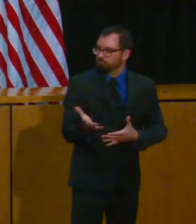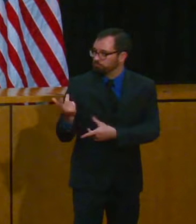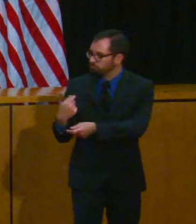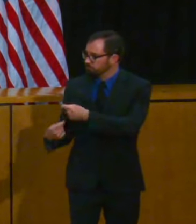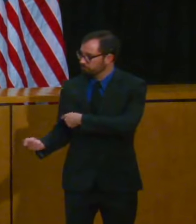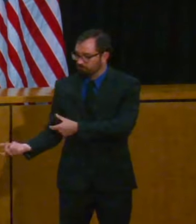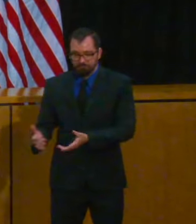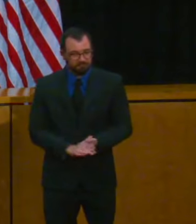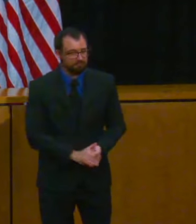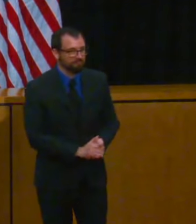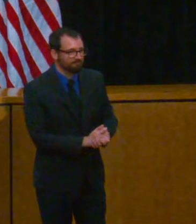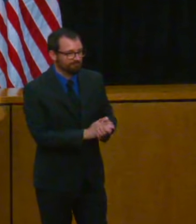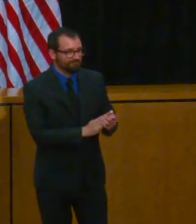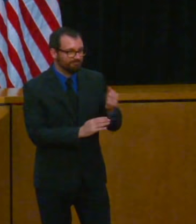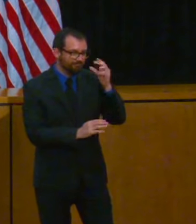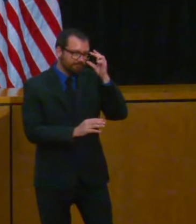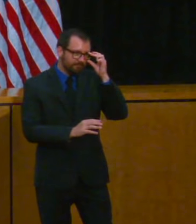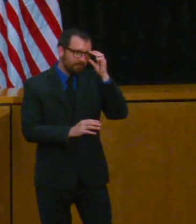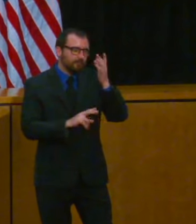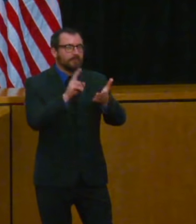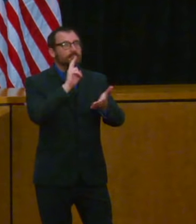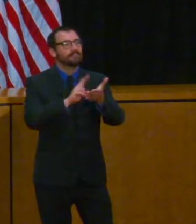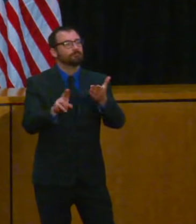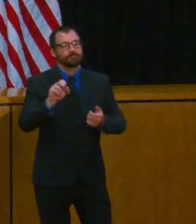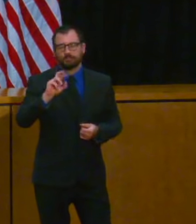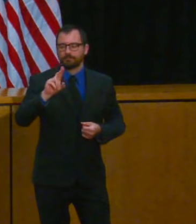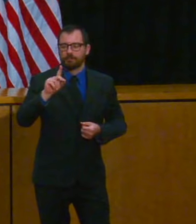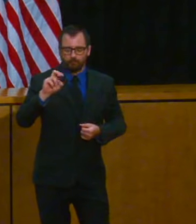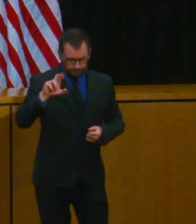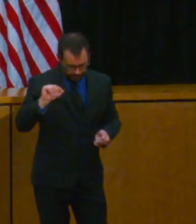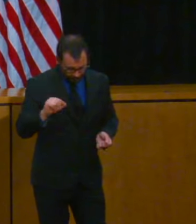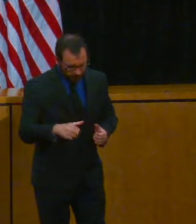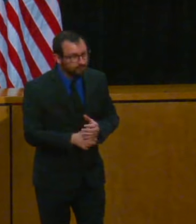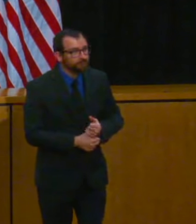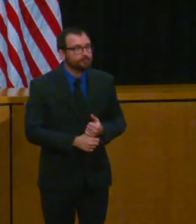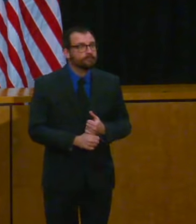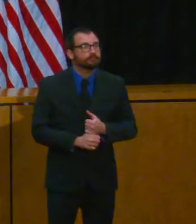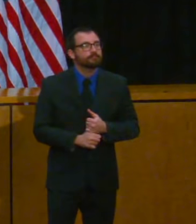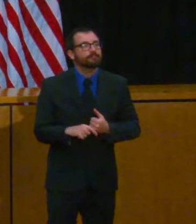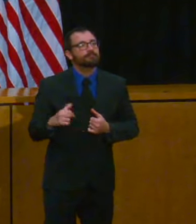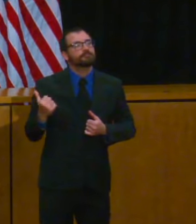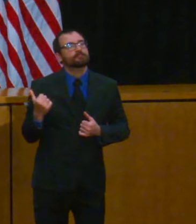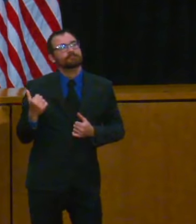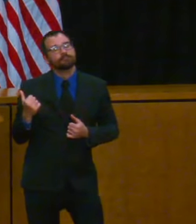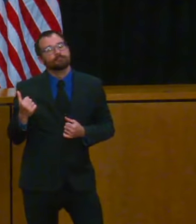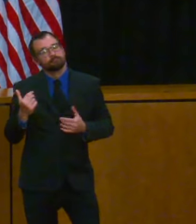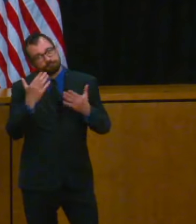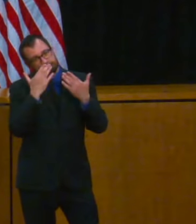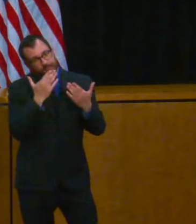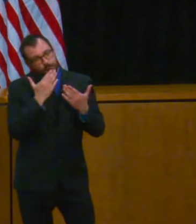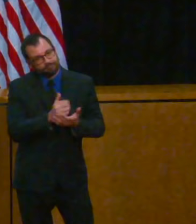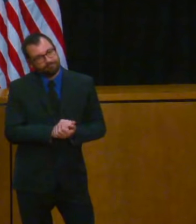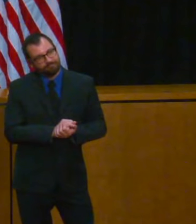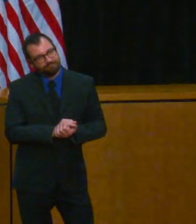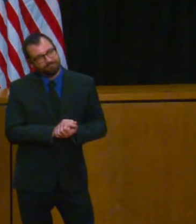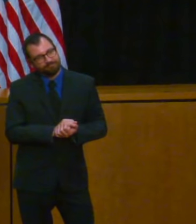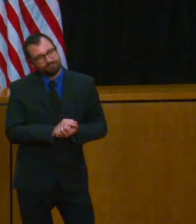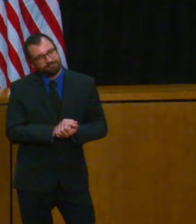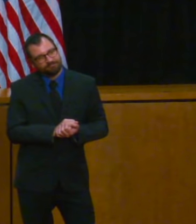thank you governor lieutenant governor good afternoon I'm just going to pick up a theme as the governor talked about May